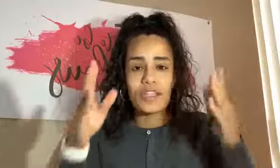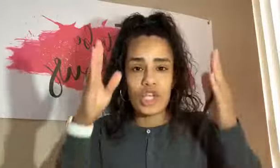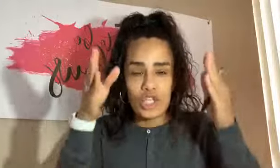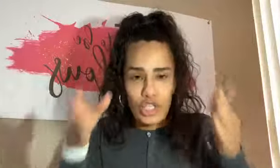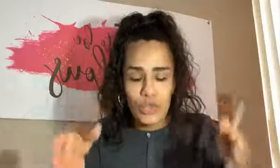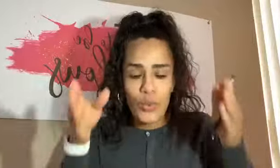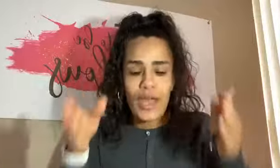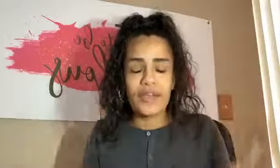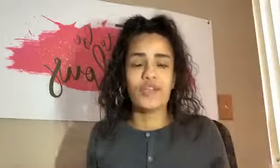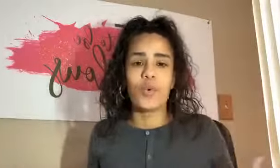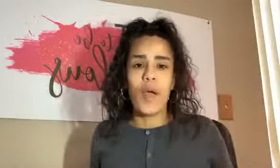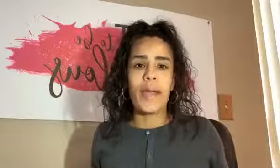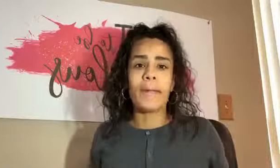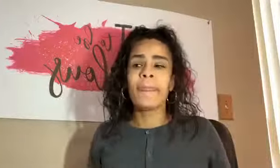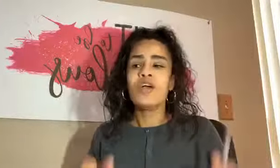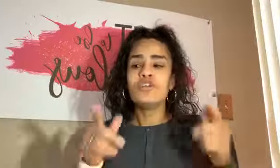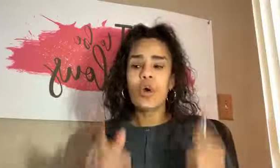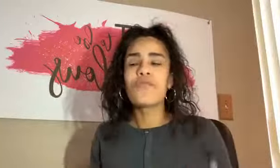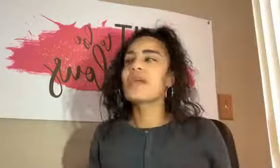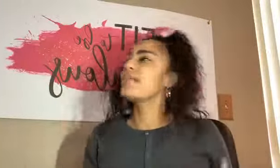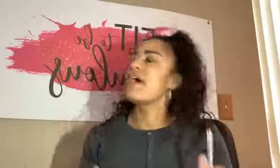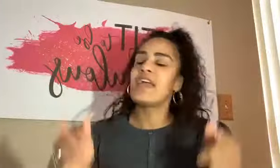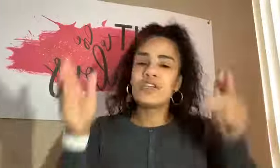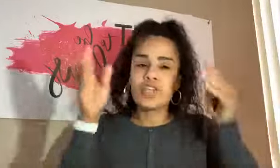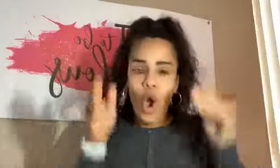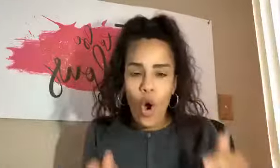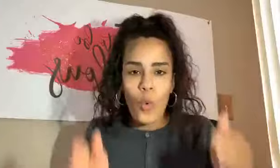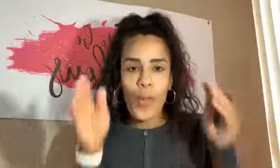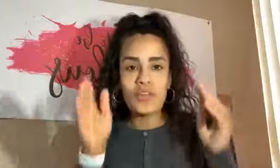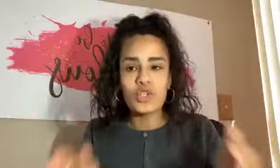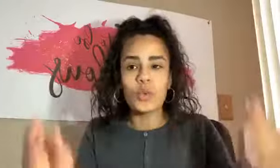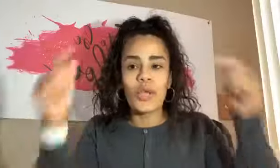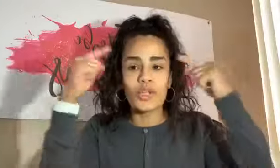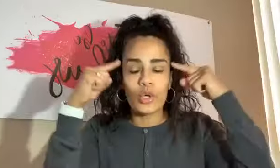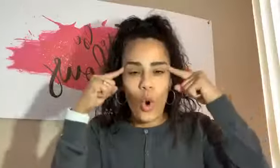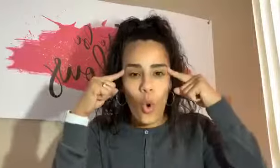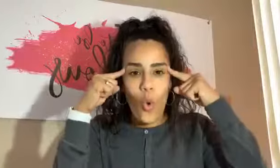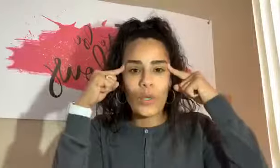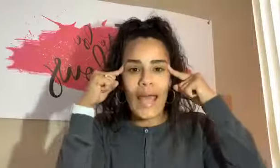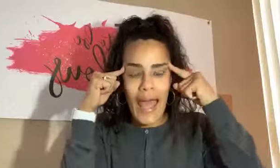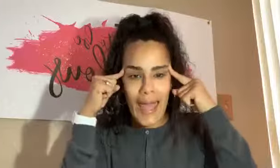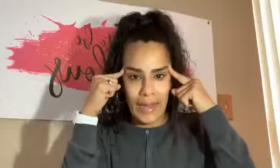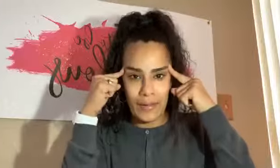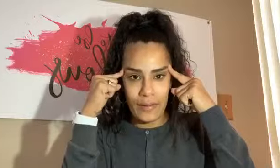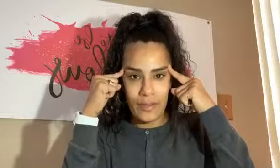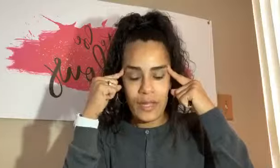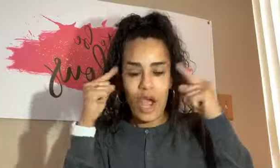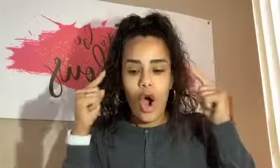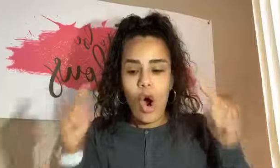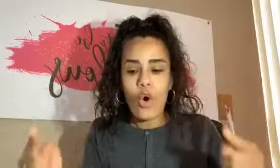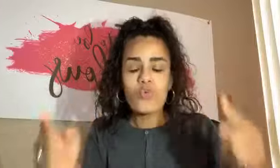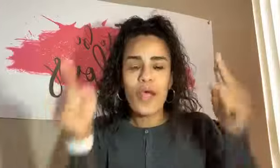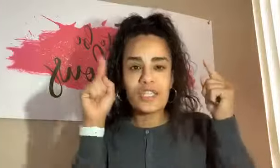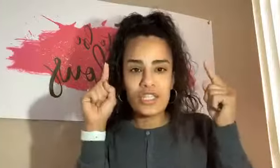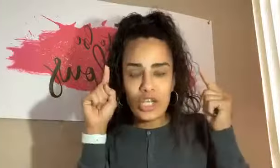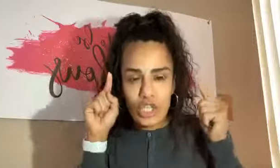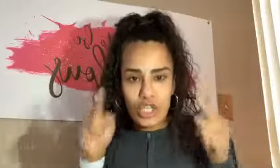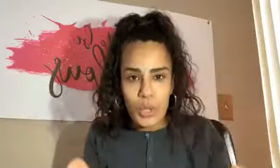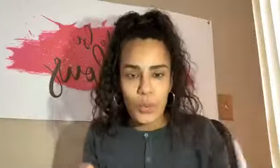you in your way. Don't forget that it is always you in your own head. Always you.